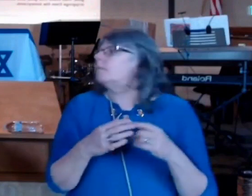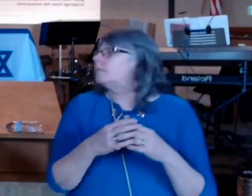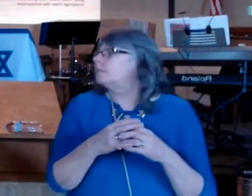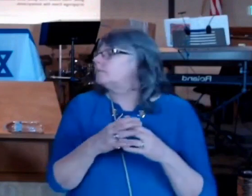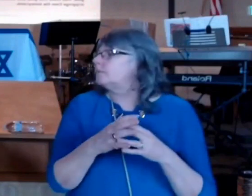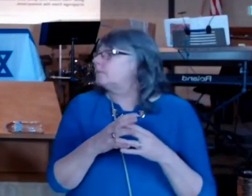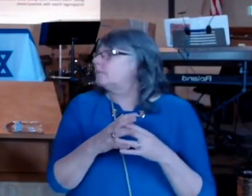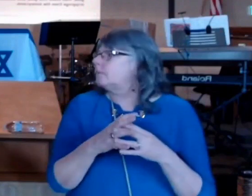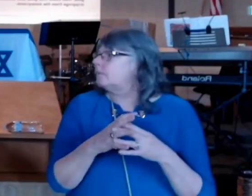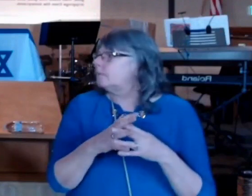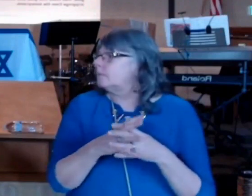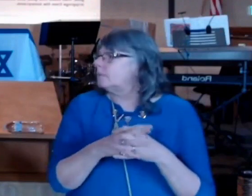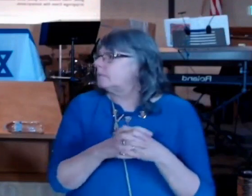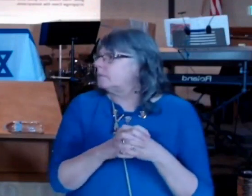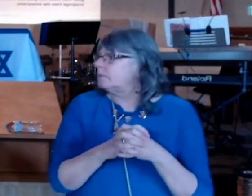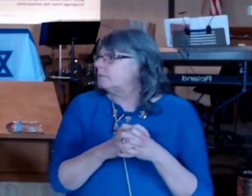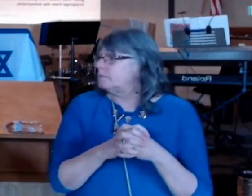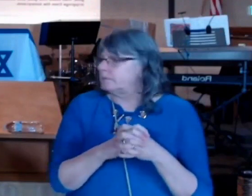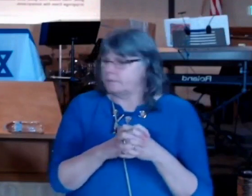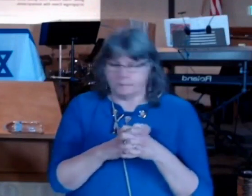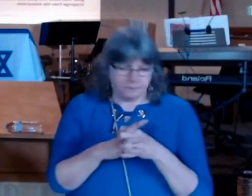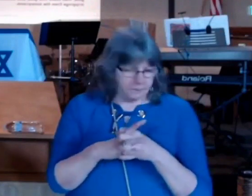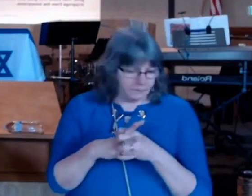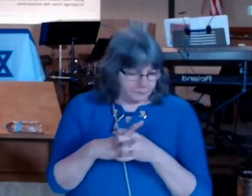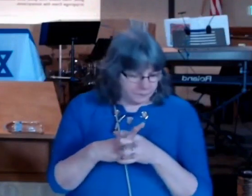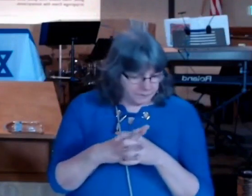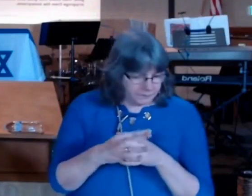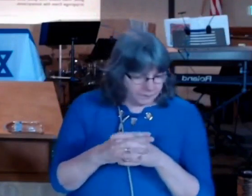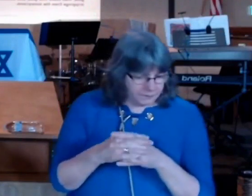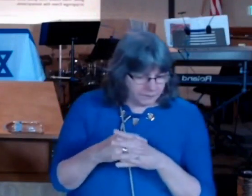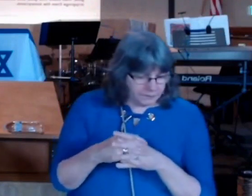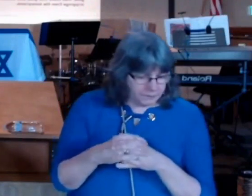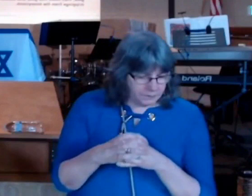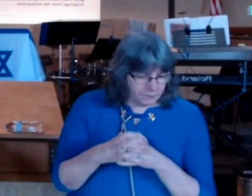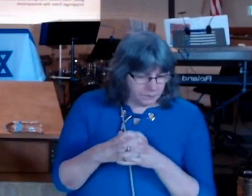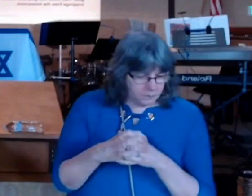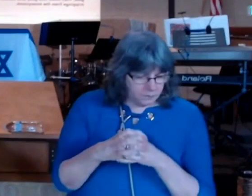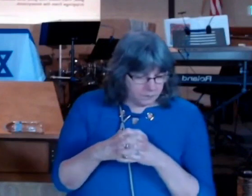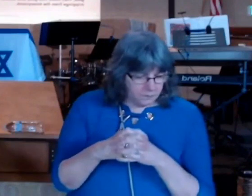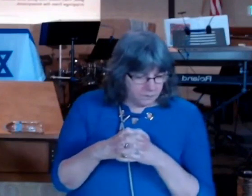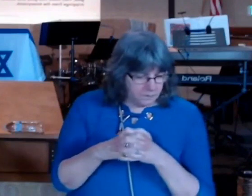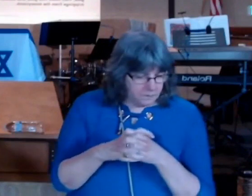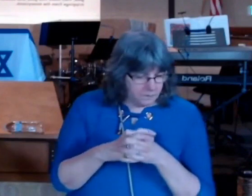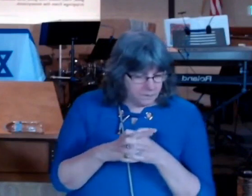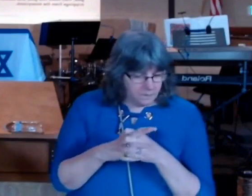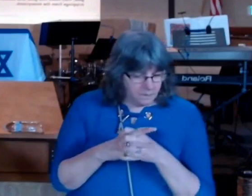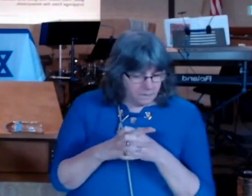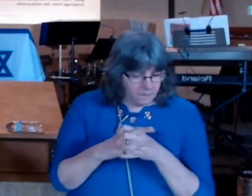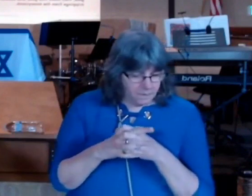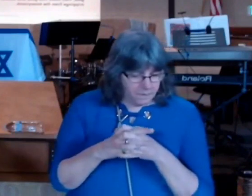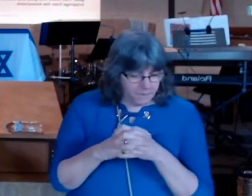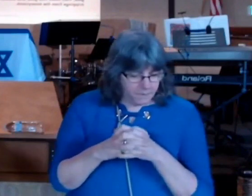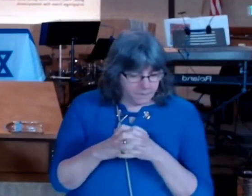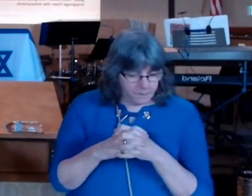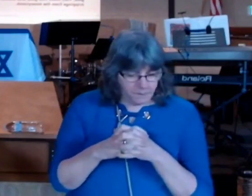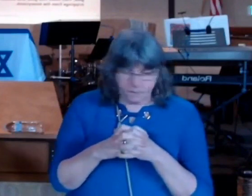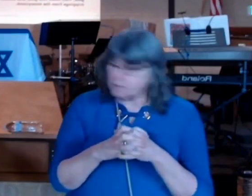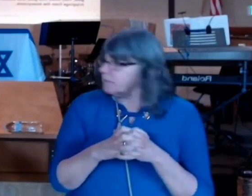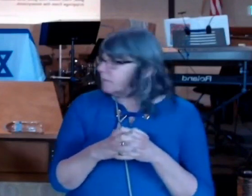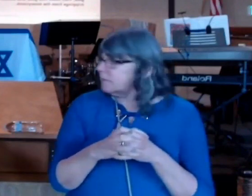through bigotry racism and many other things that